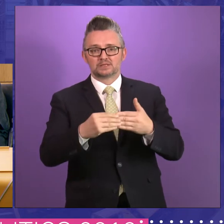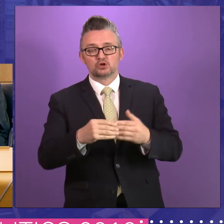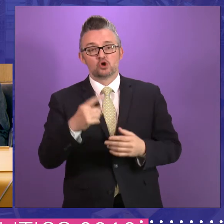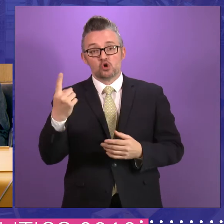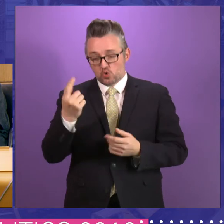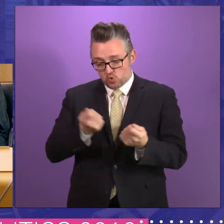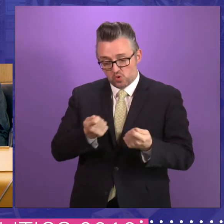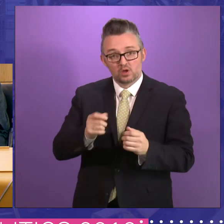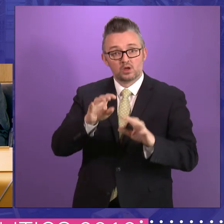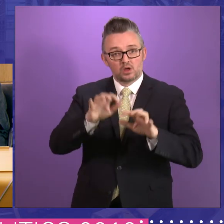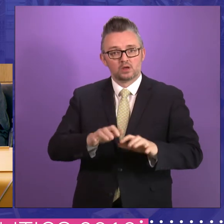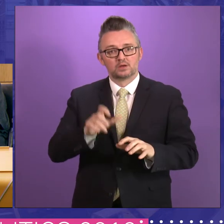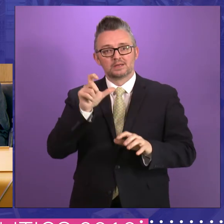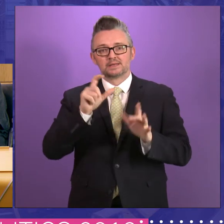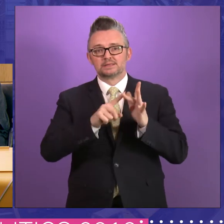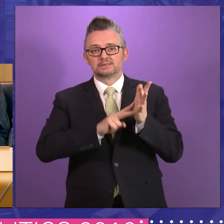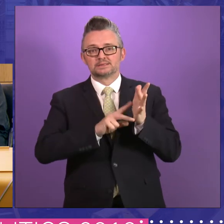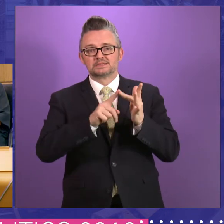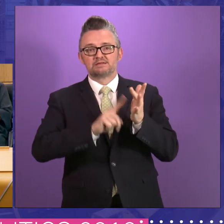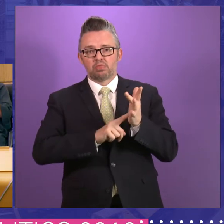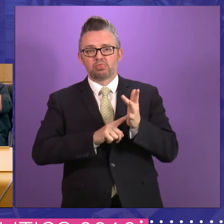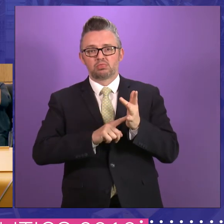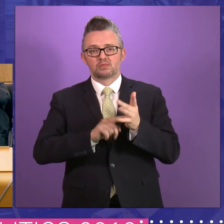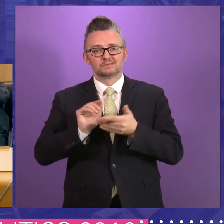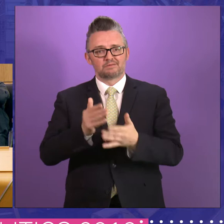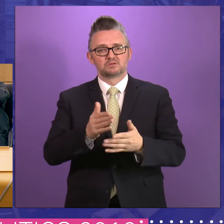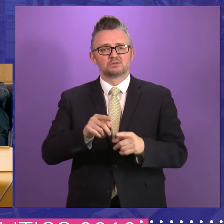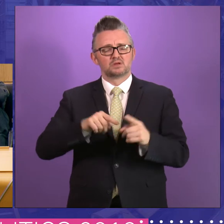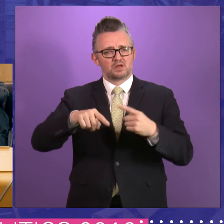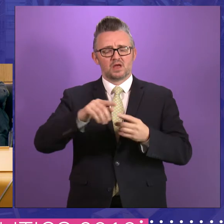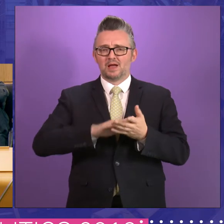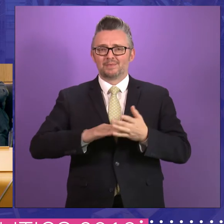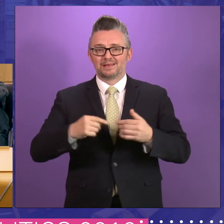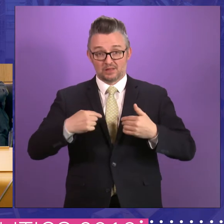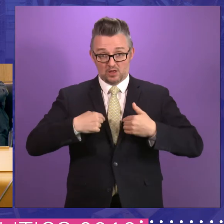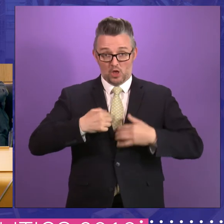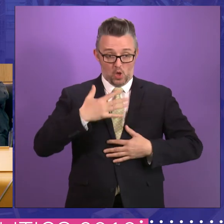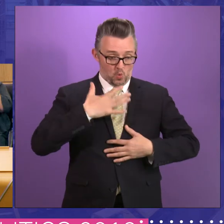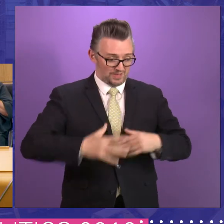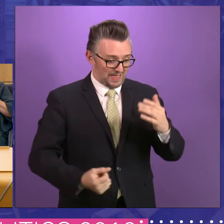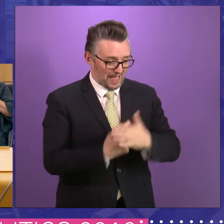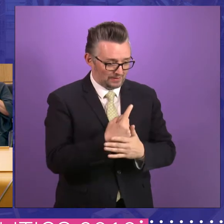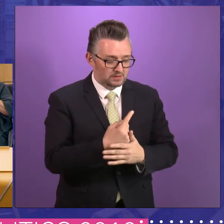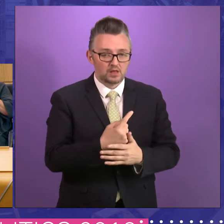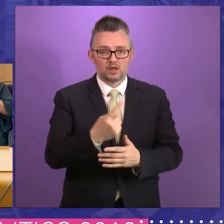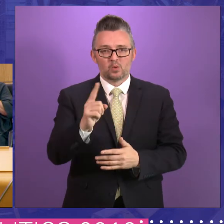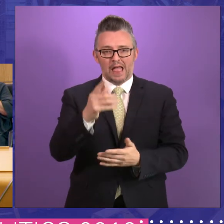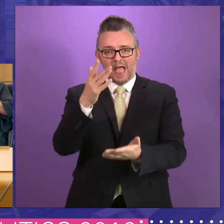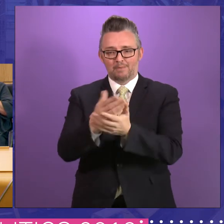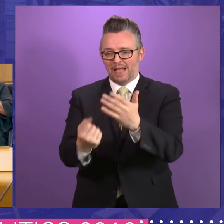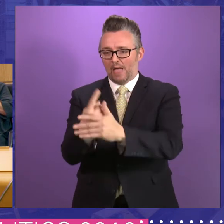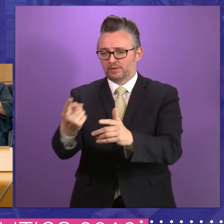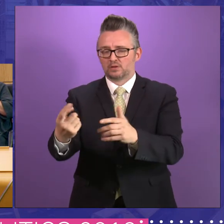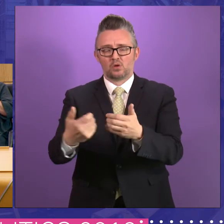servants. And quite often, that led to a disconnect between what we wanted to happen and what actually happened.